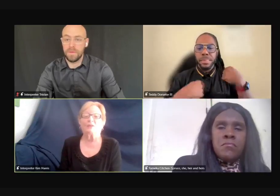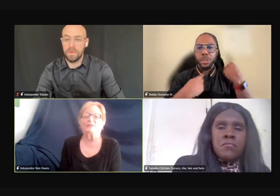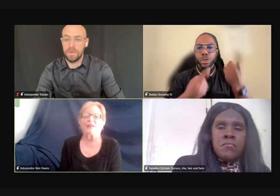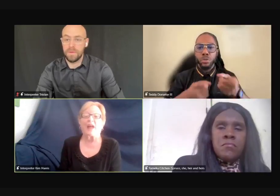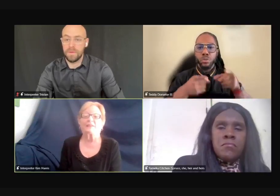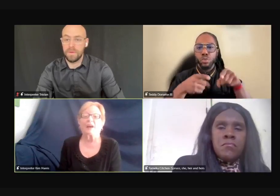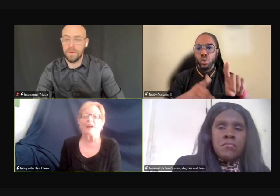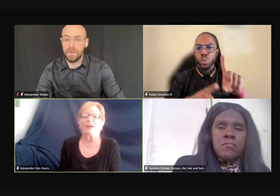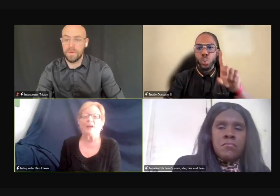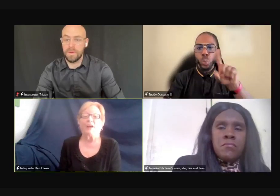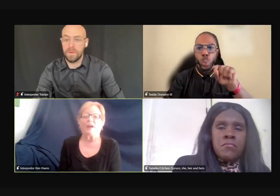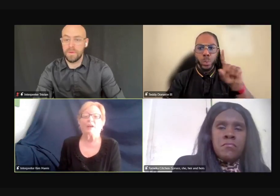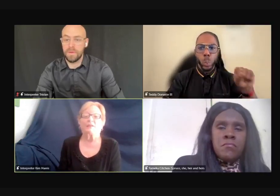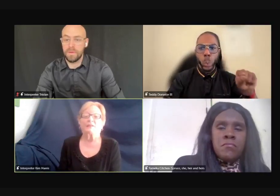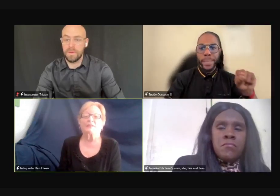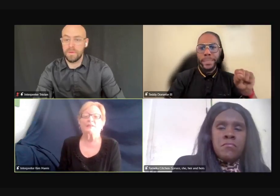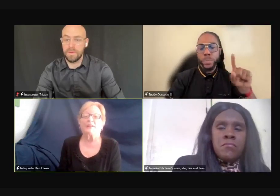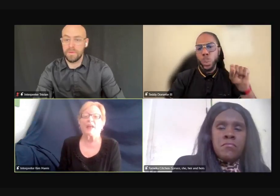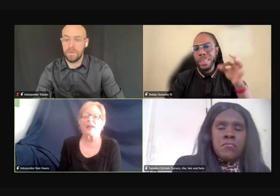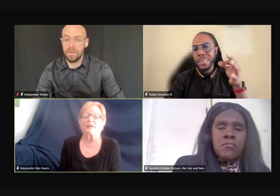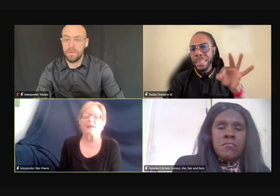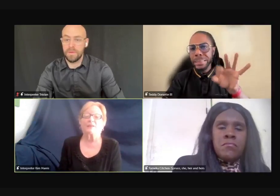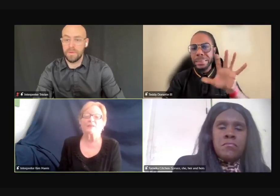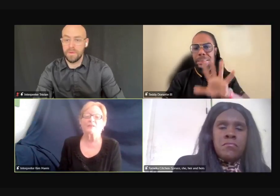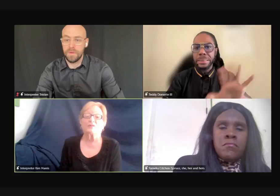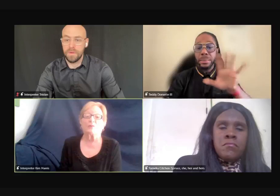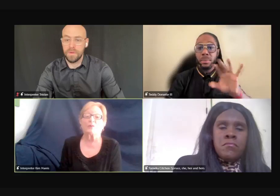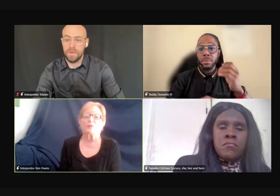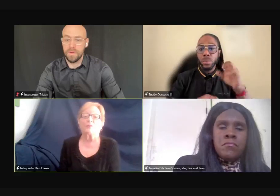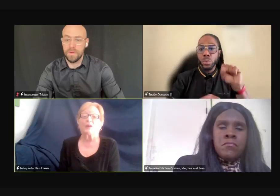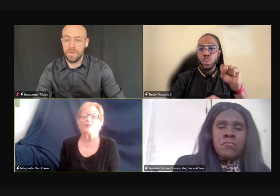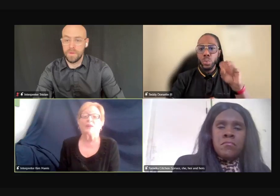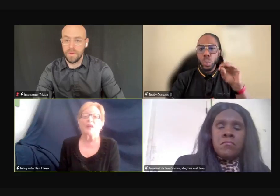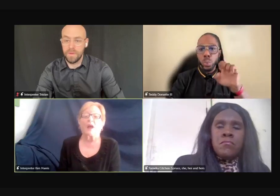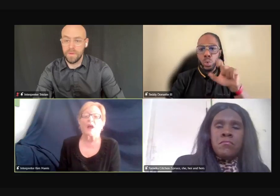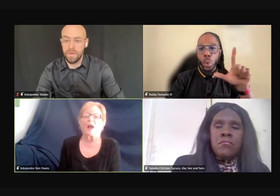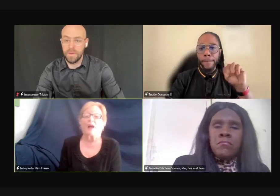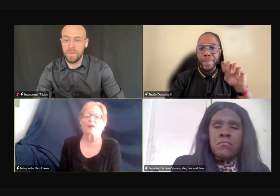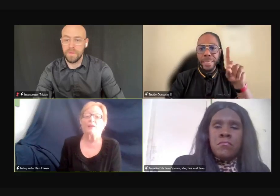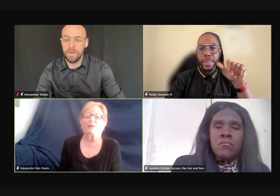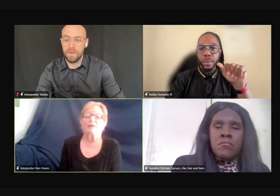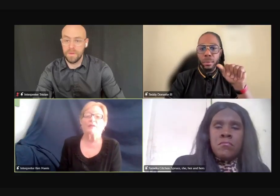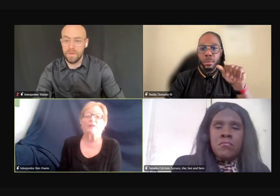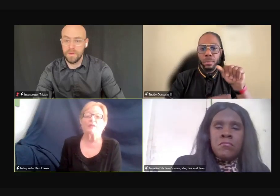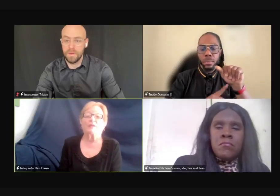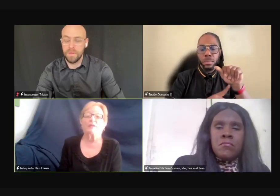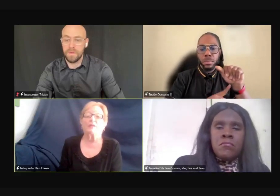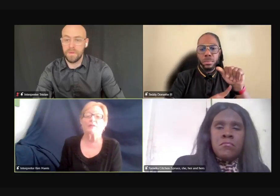I noticed that, uh, since then, and since 2021, even, uh,